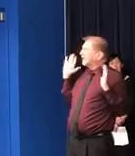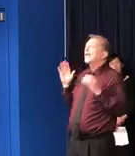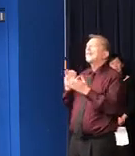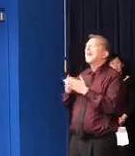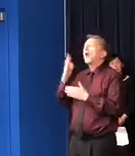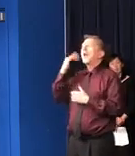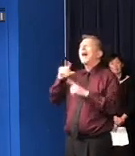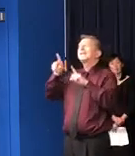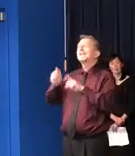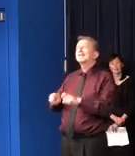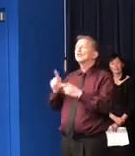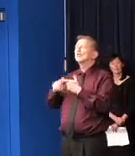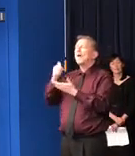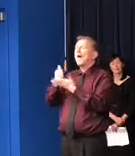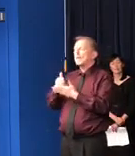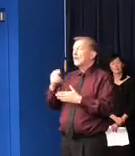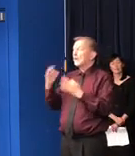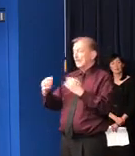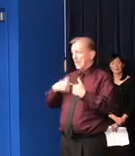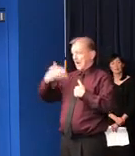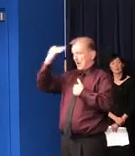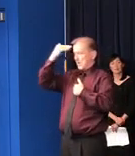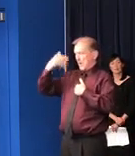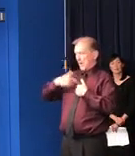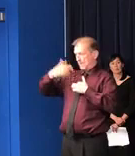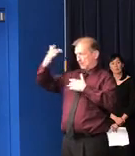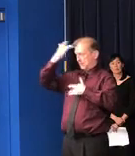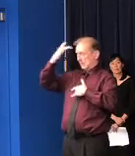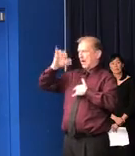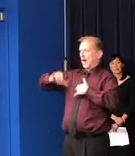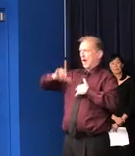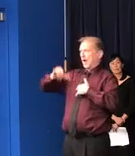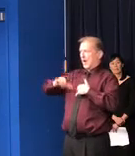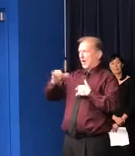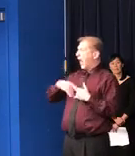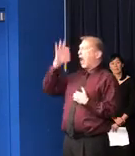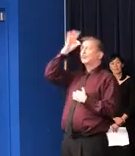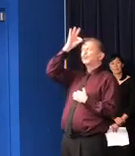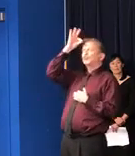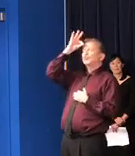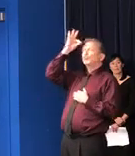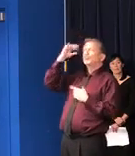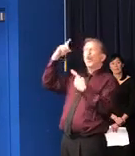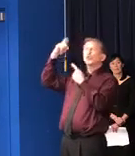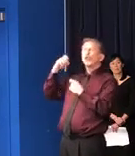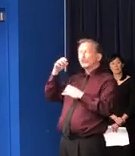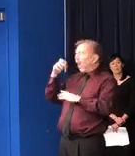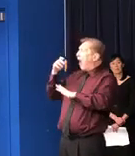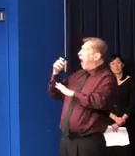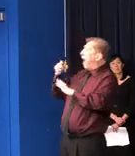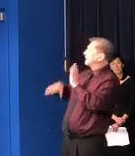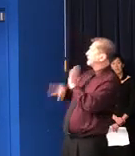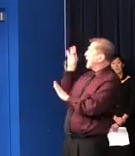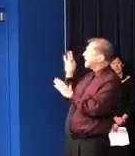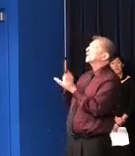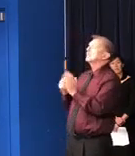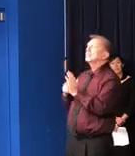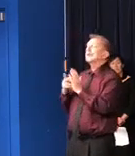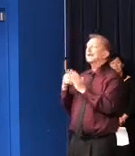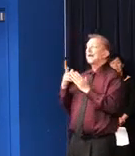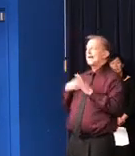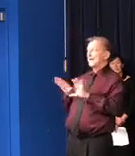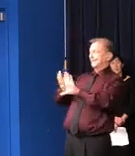flattening the curve and dealing with the pandemic to make sure people are aware so that we can follow the incidents and follow the trajectory